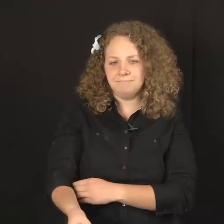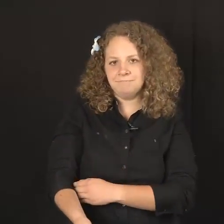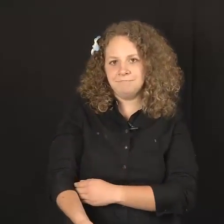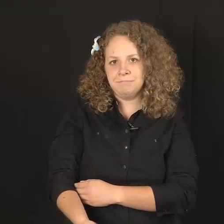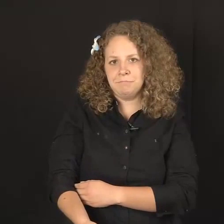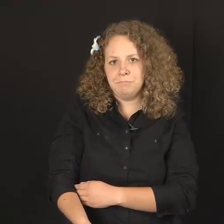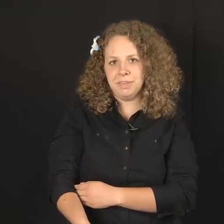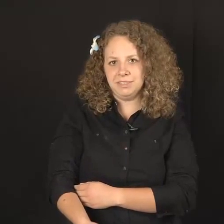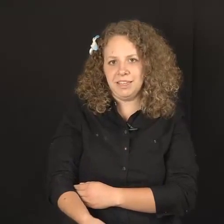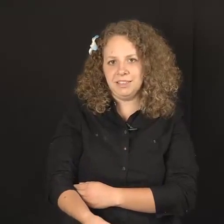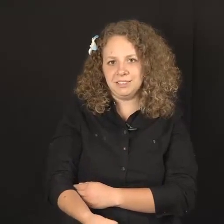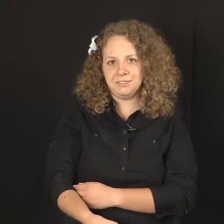Midnight.